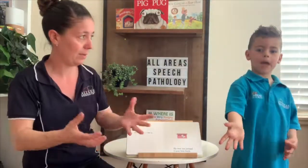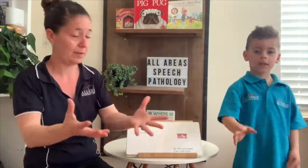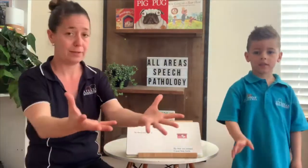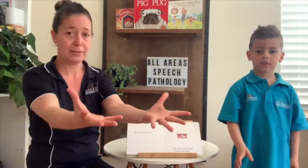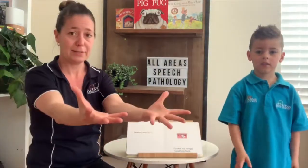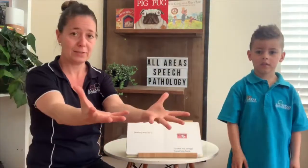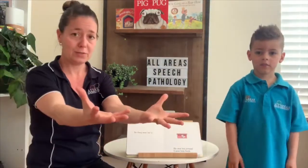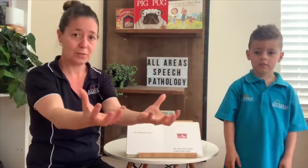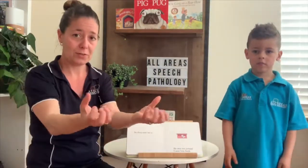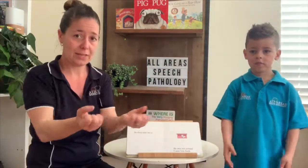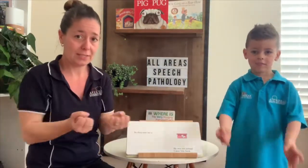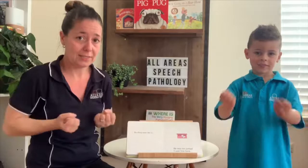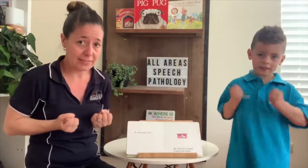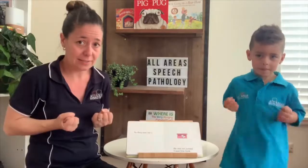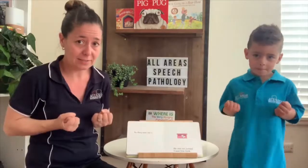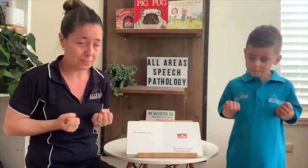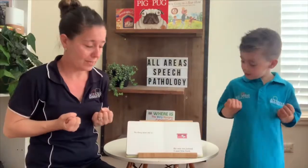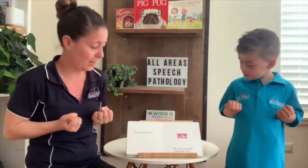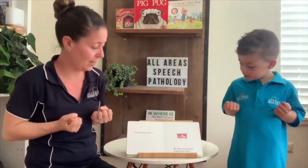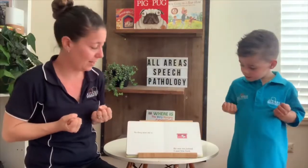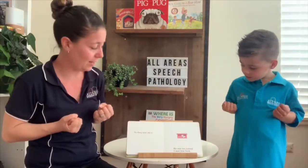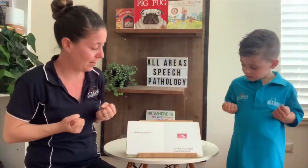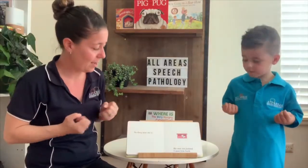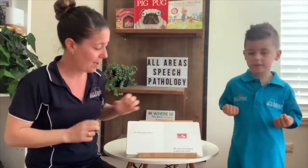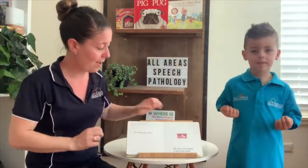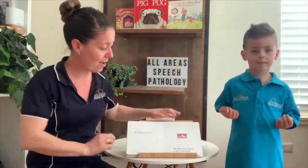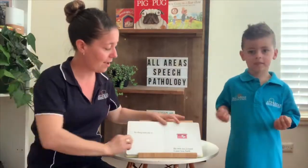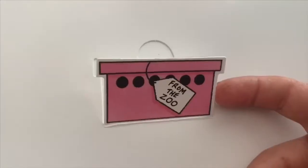So they sent me a,